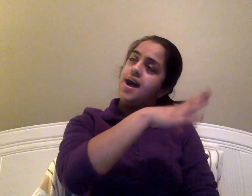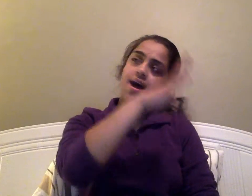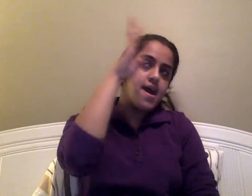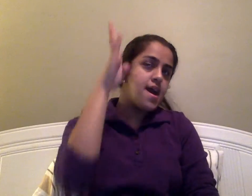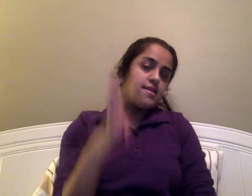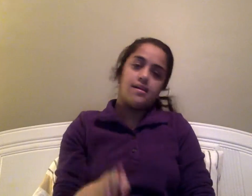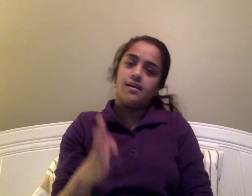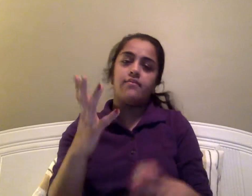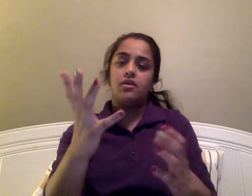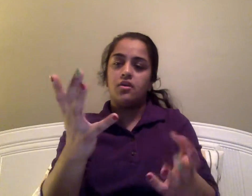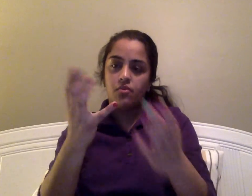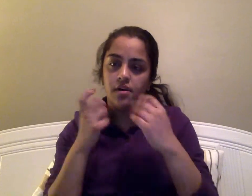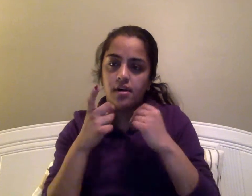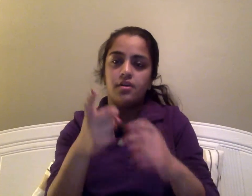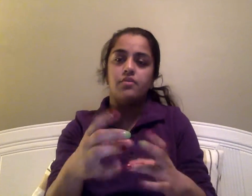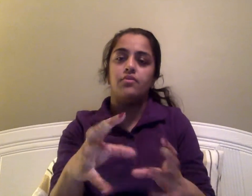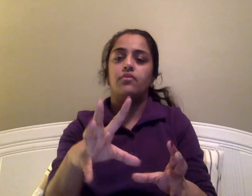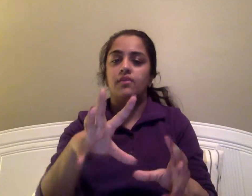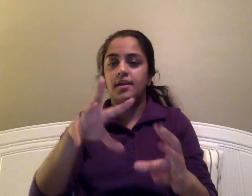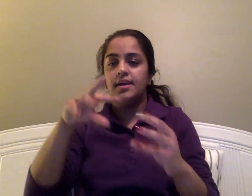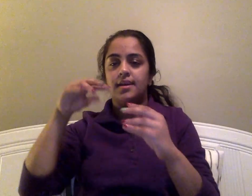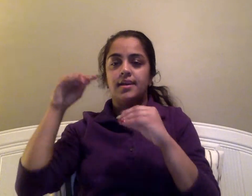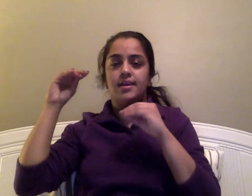I never wanted you to leave,